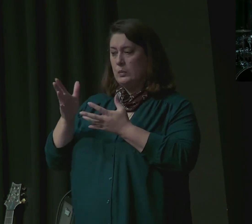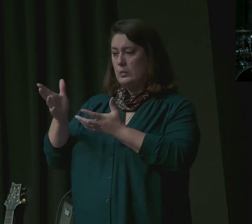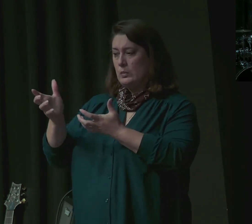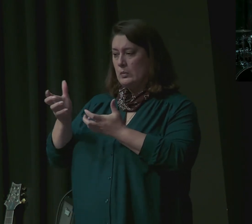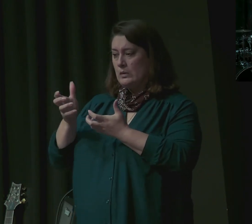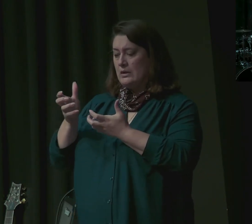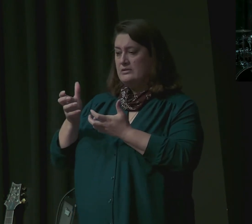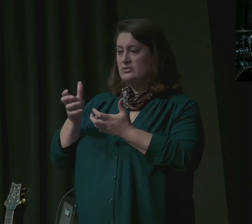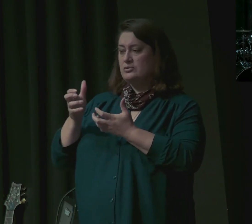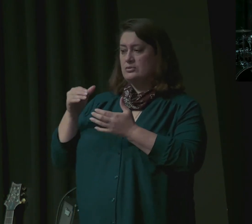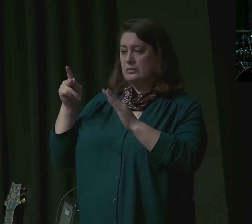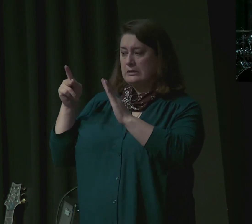knew who this was.